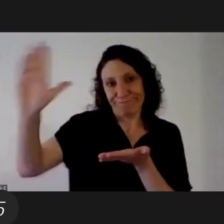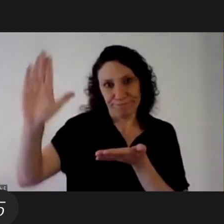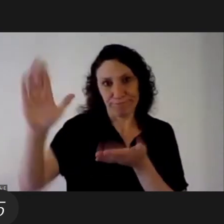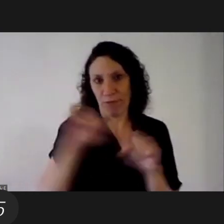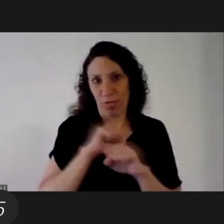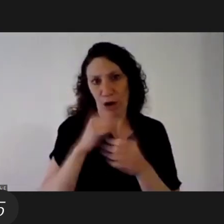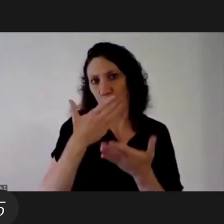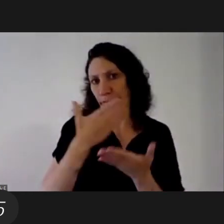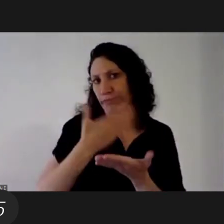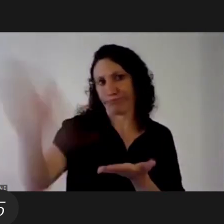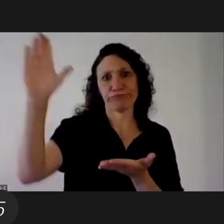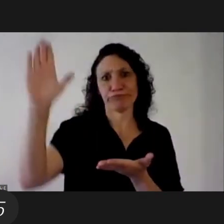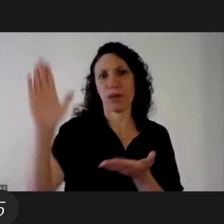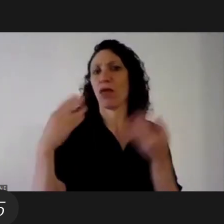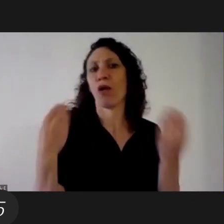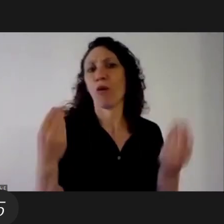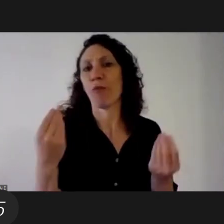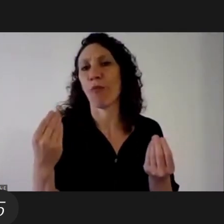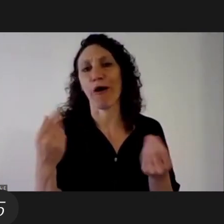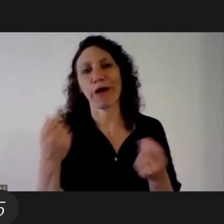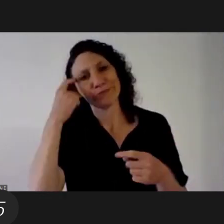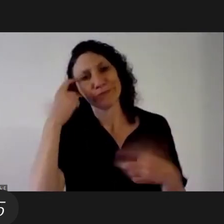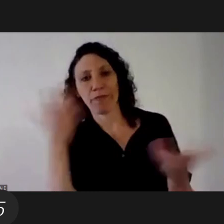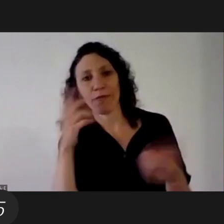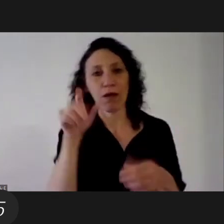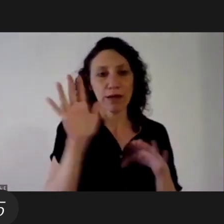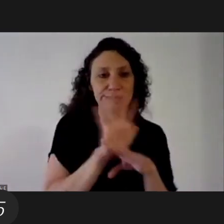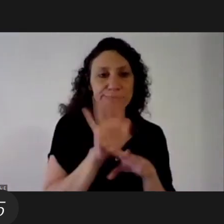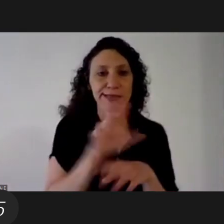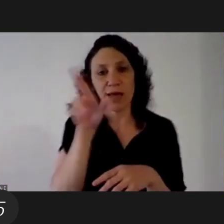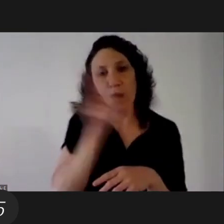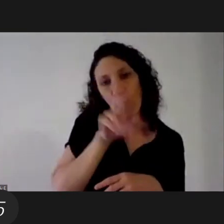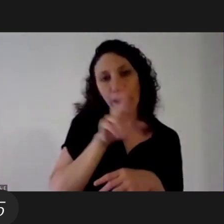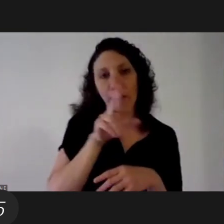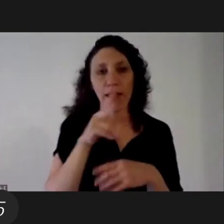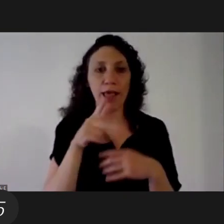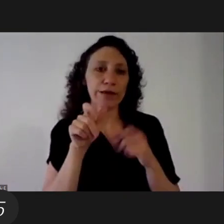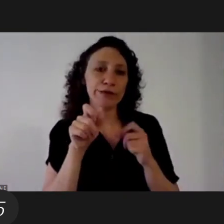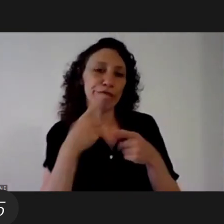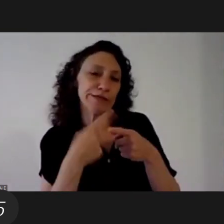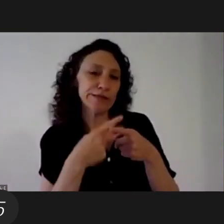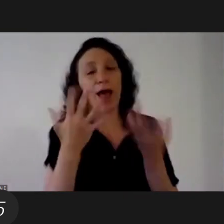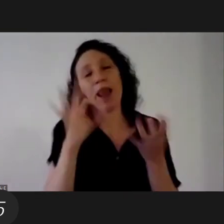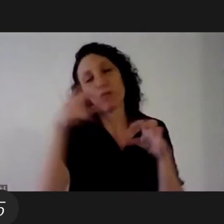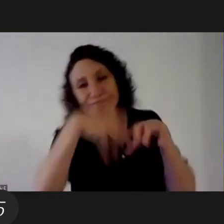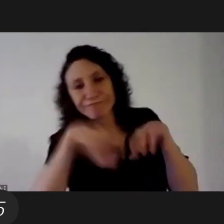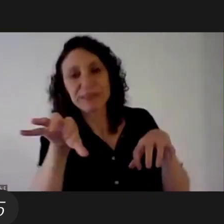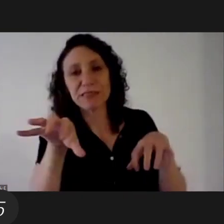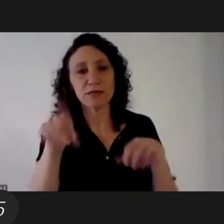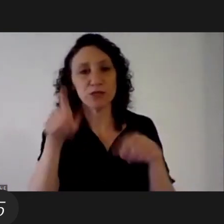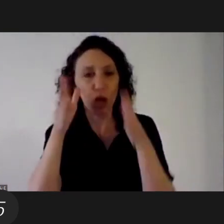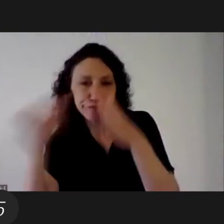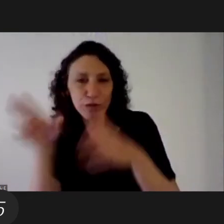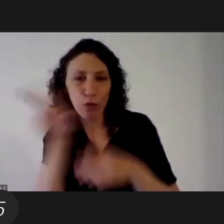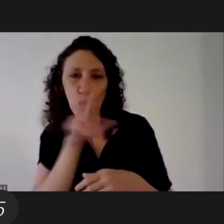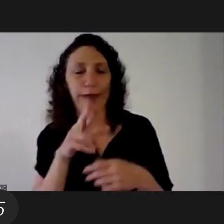festival directors because they considered that a festival or a section